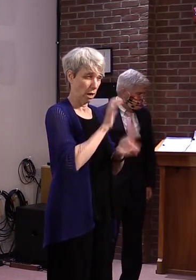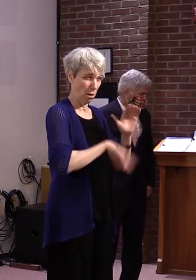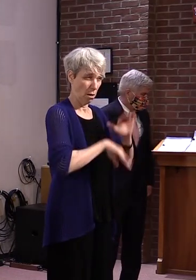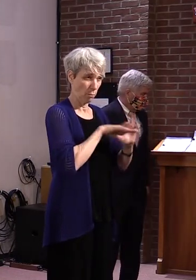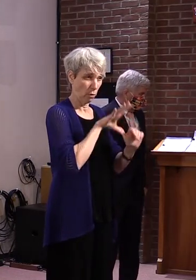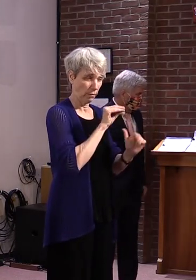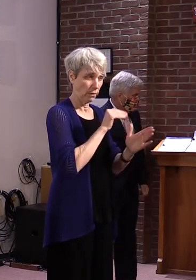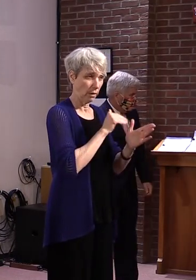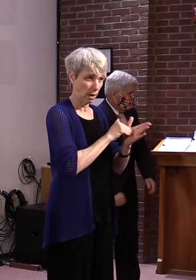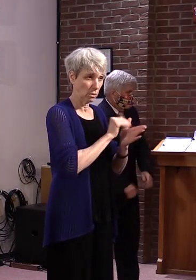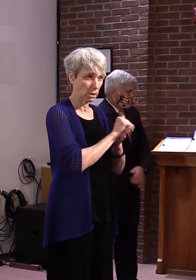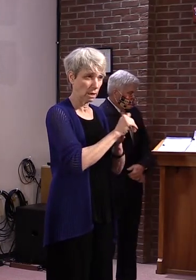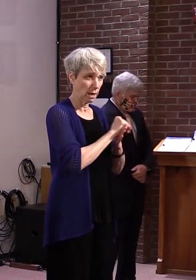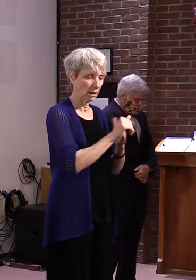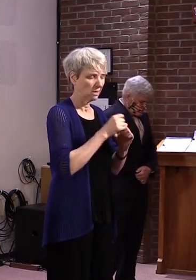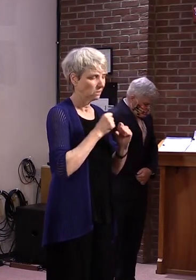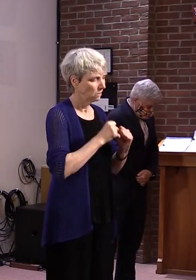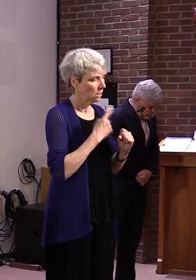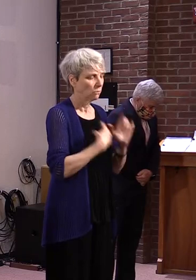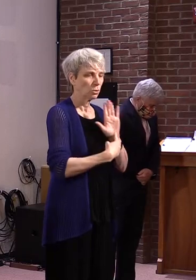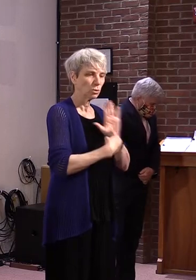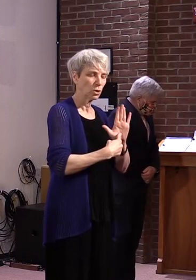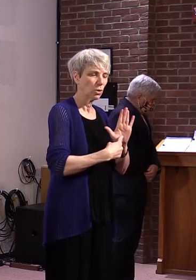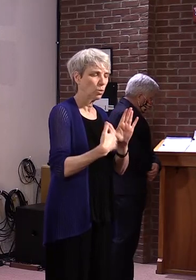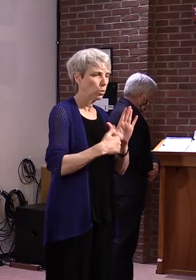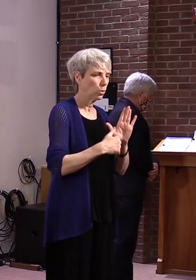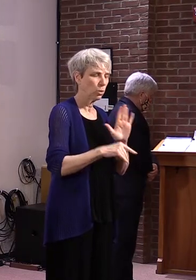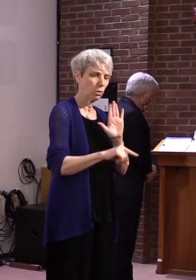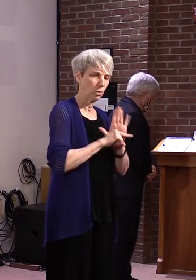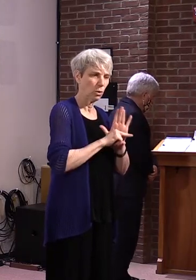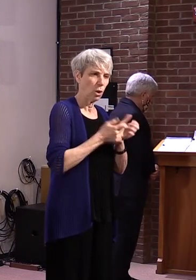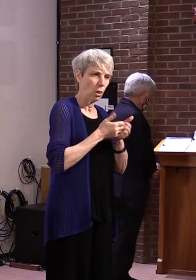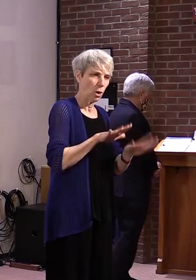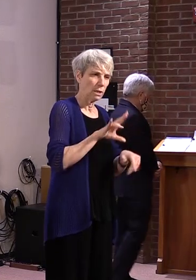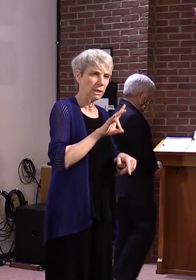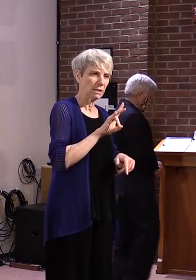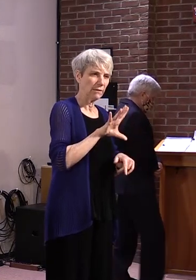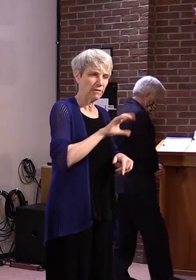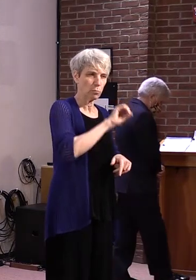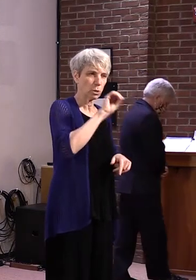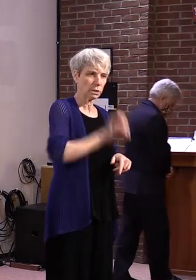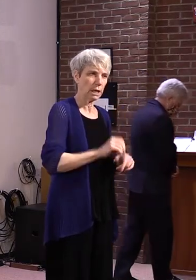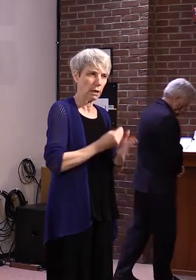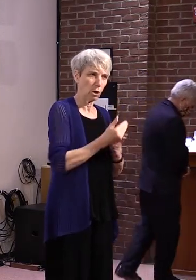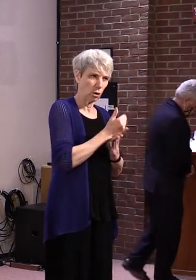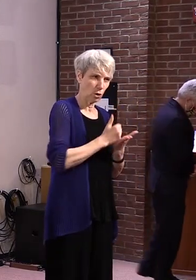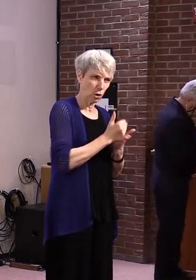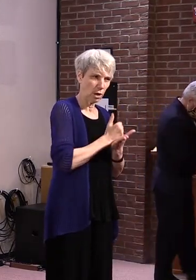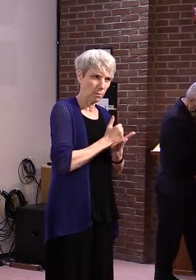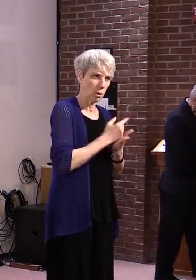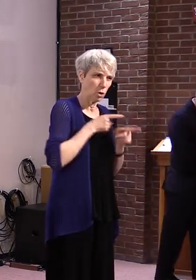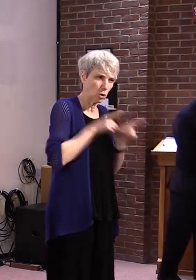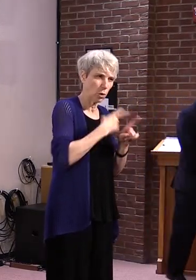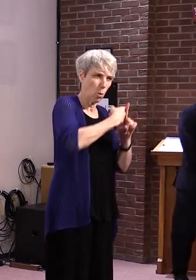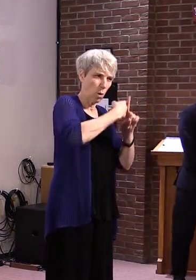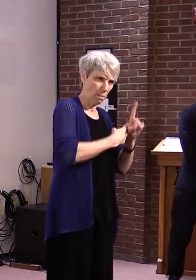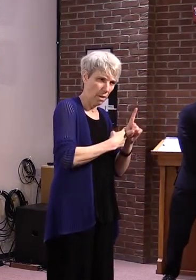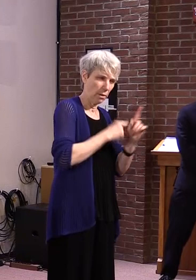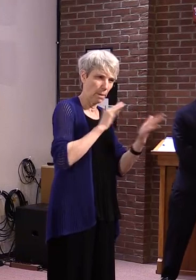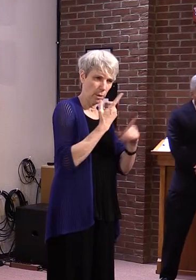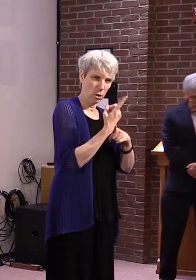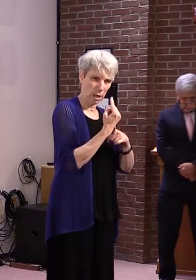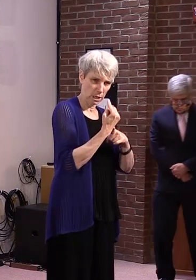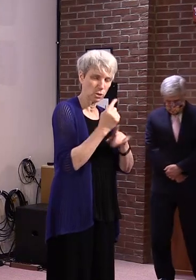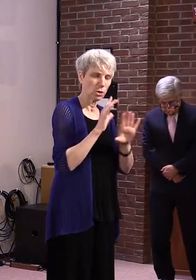than you had originally hoped in terms of the losses. With it at 50%, are you concerned that there are